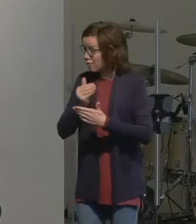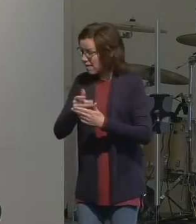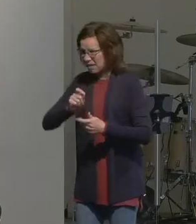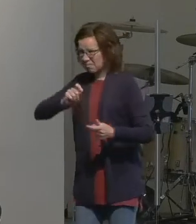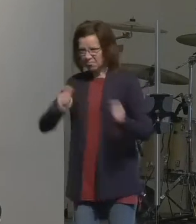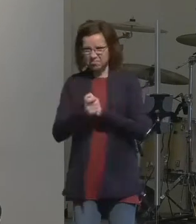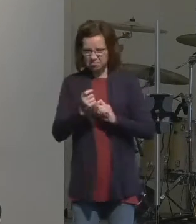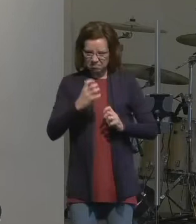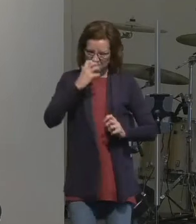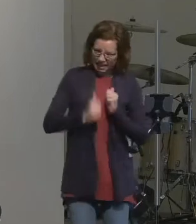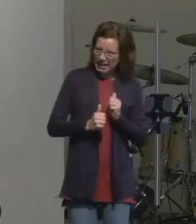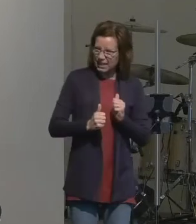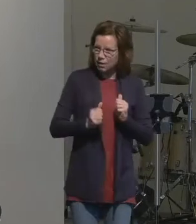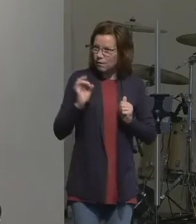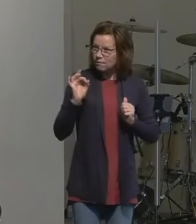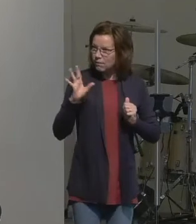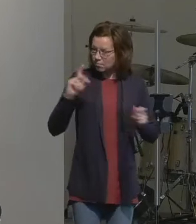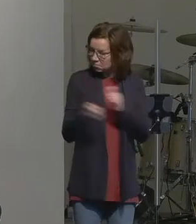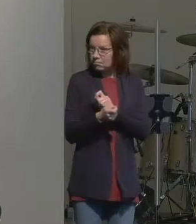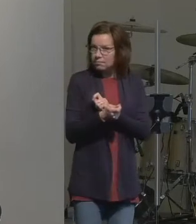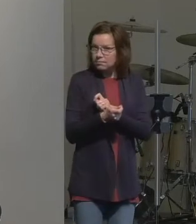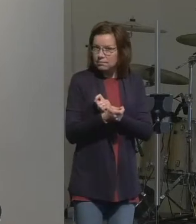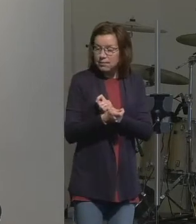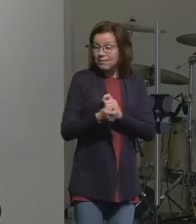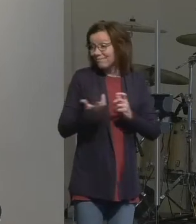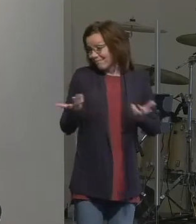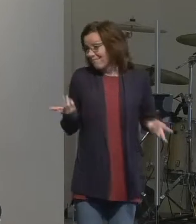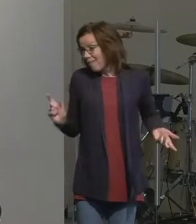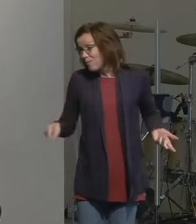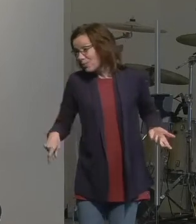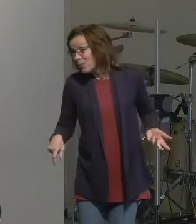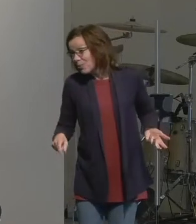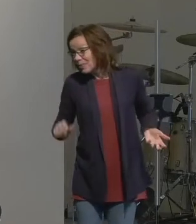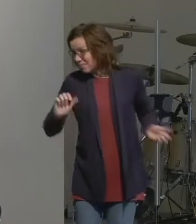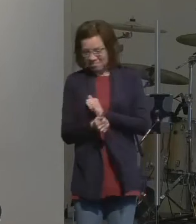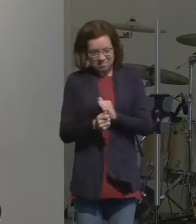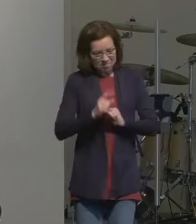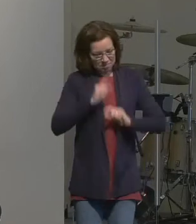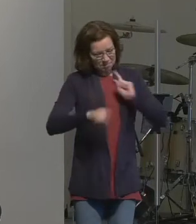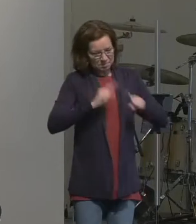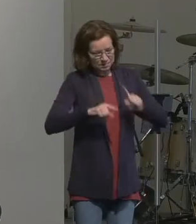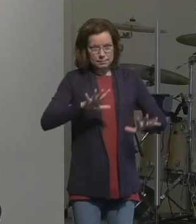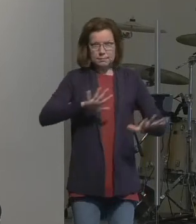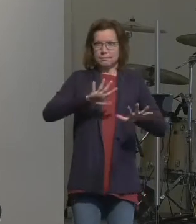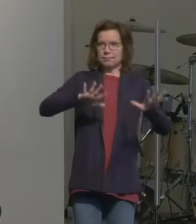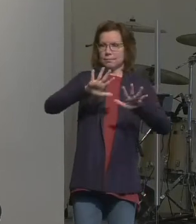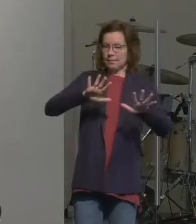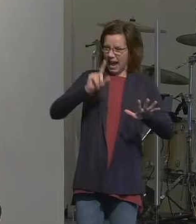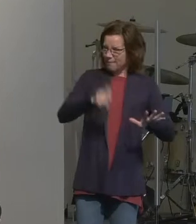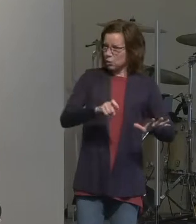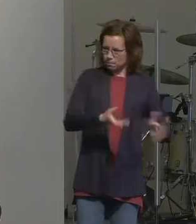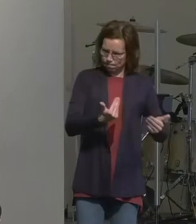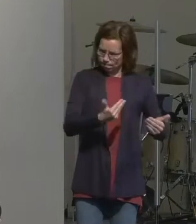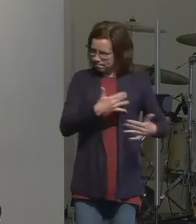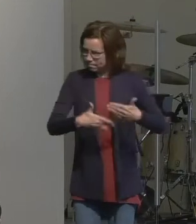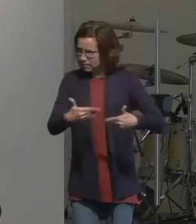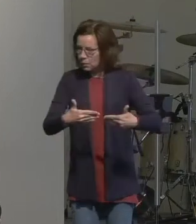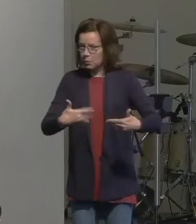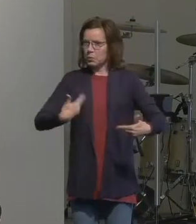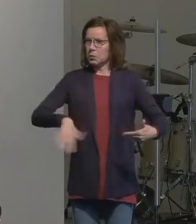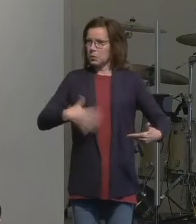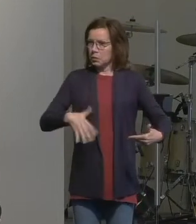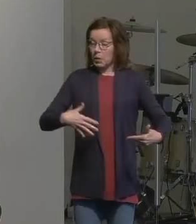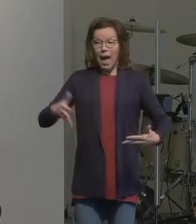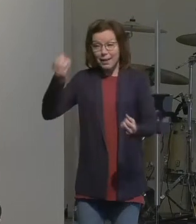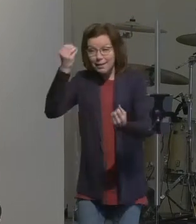But they were and they were a part of the process to get us to where we needed to go. I tell you that because